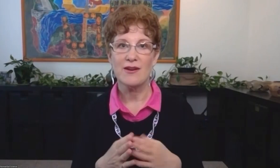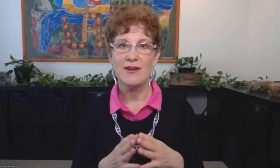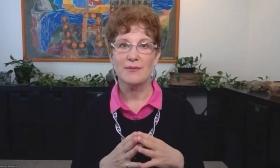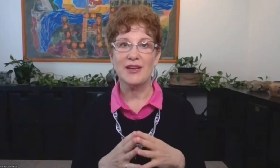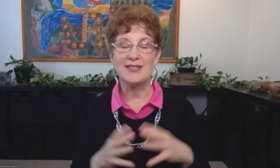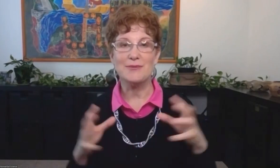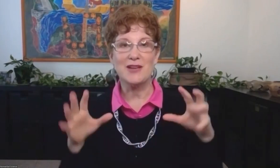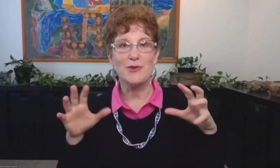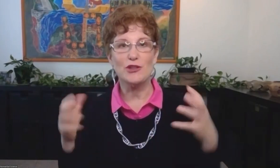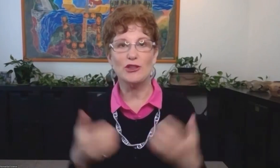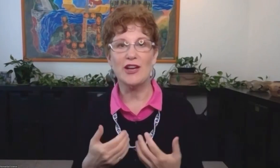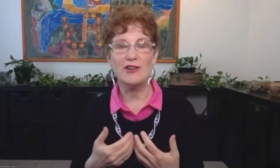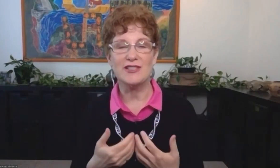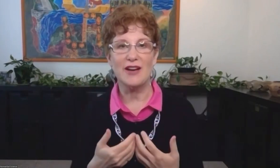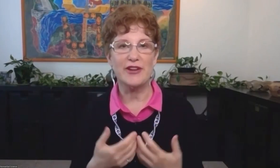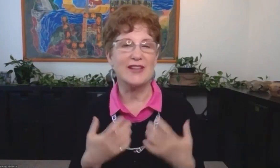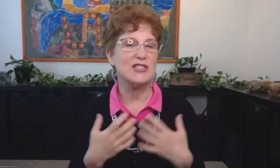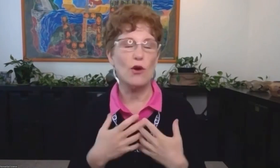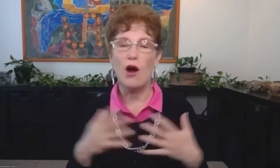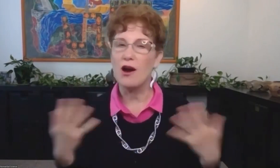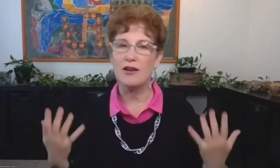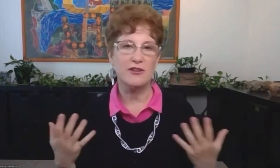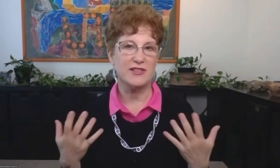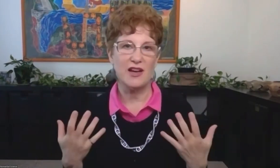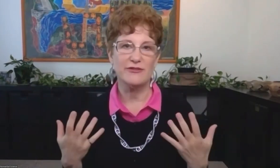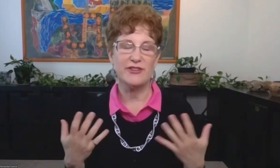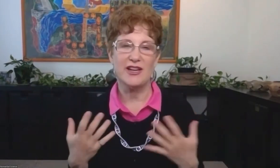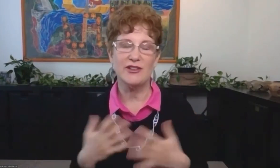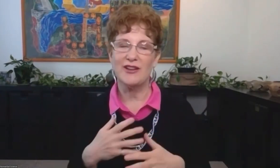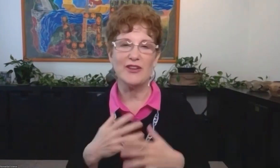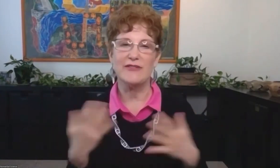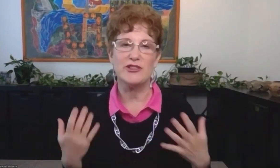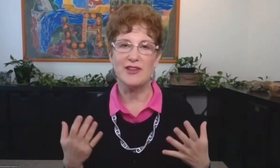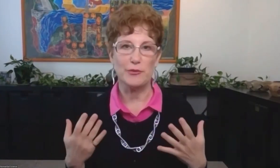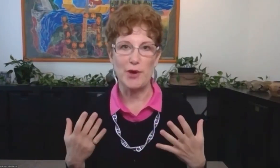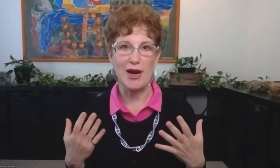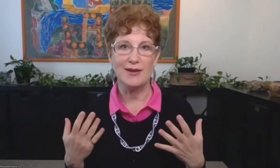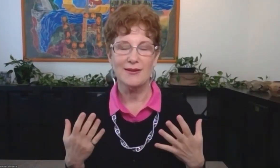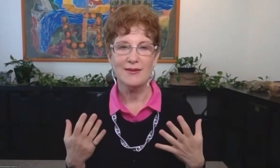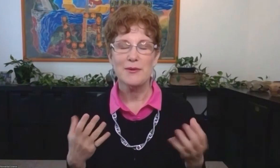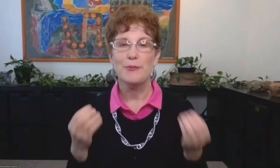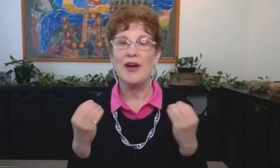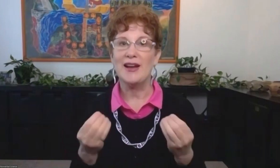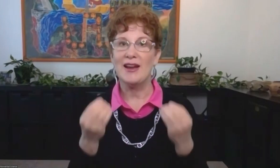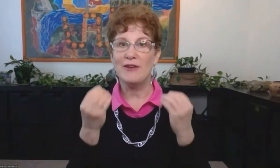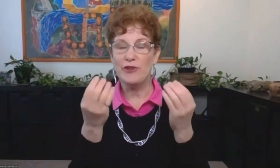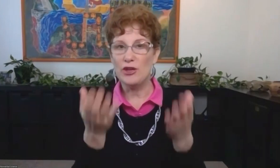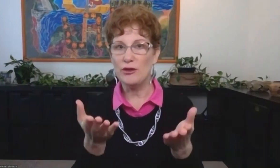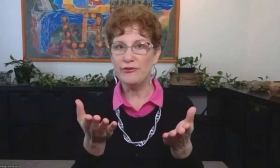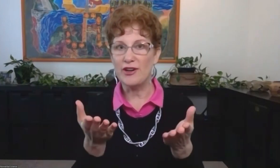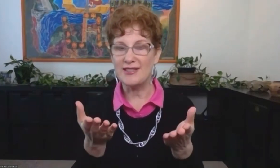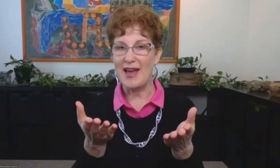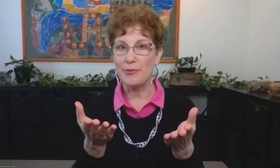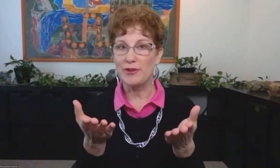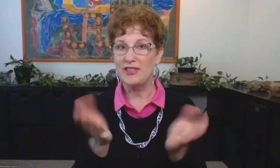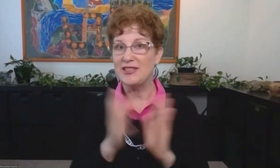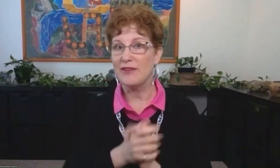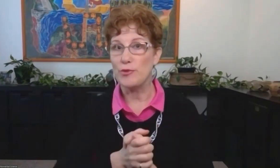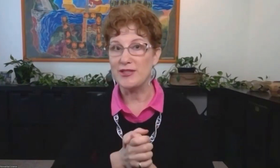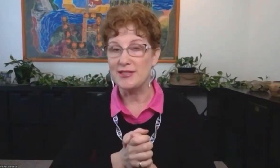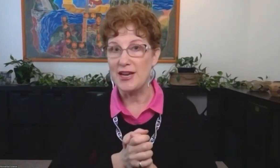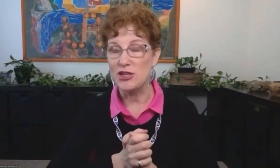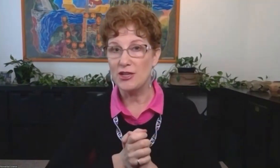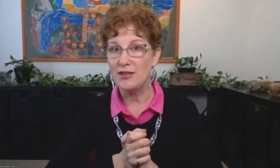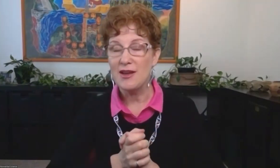together. Because sometimes when you look at yourself, you get so hard on yourself and you don't even give yourself a break. But if you, for example,